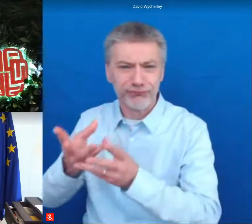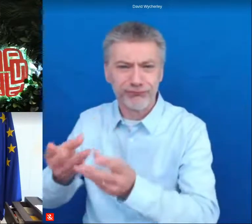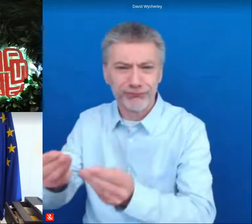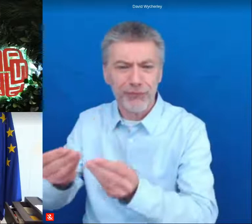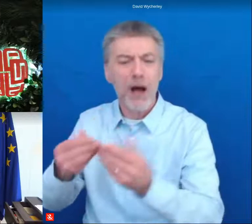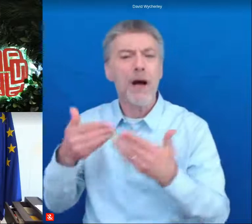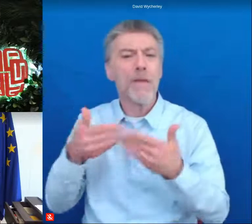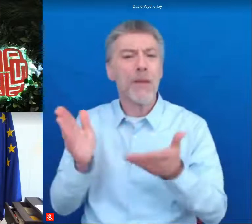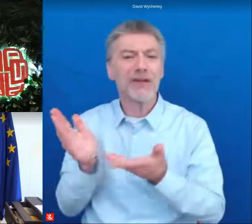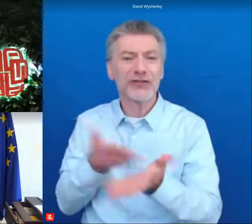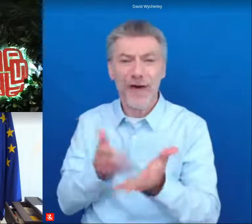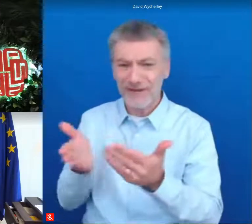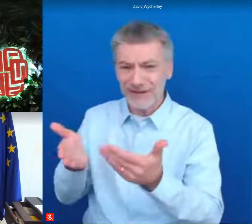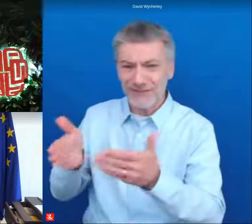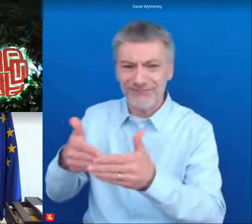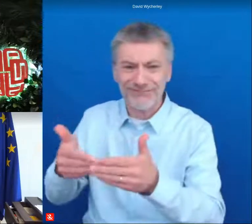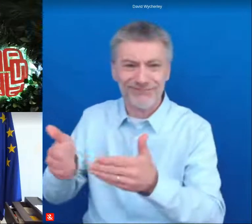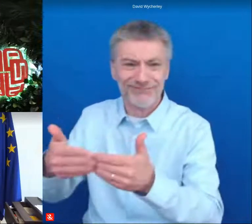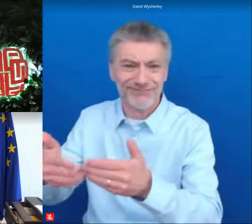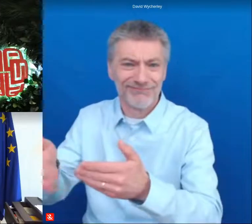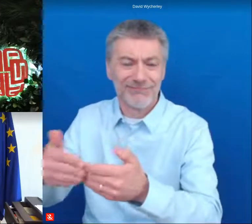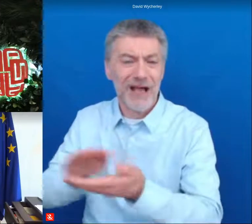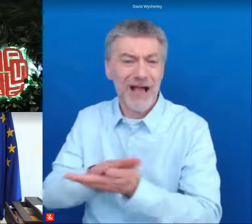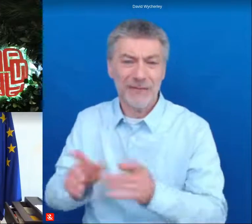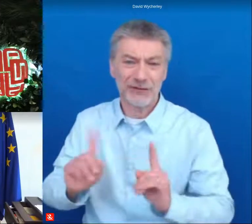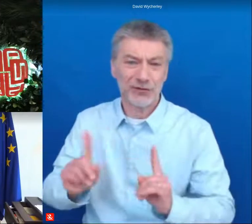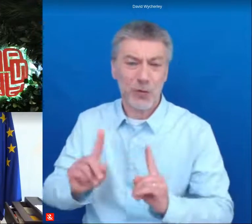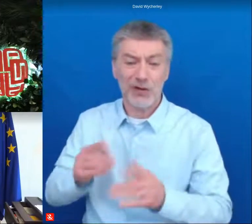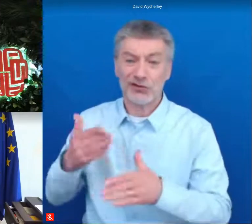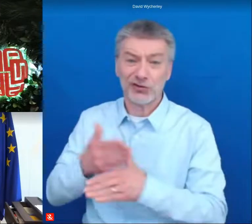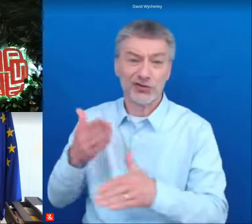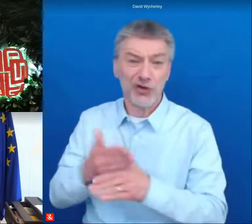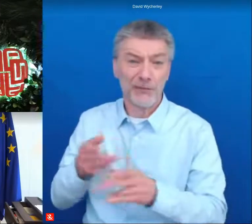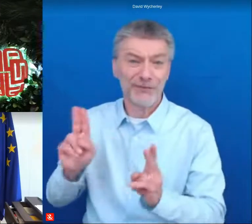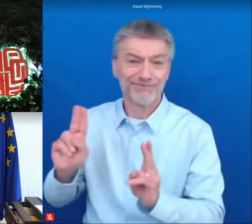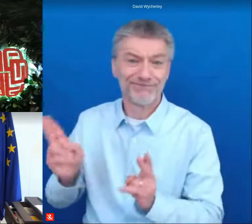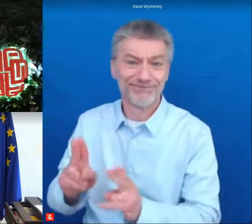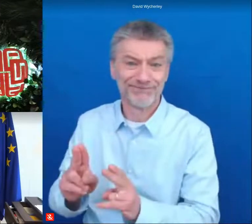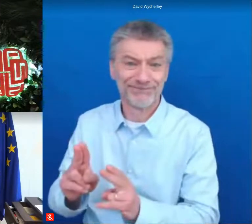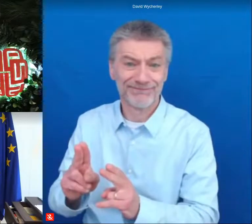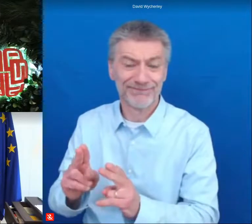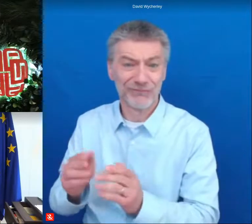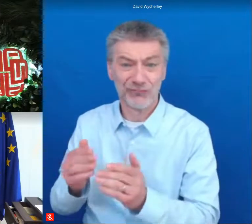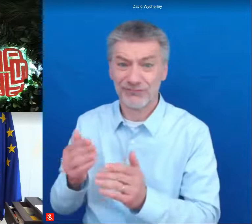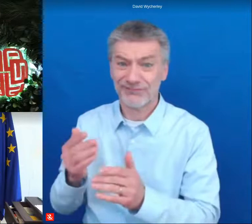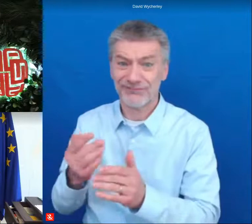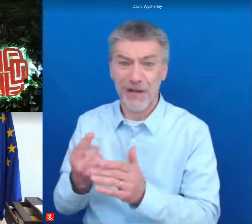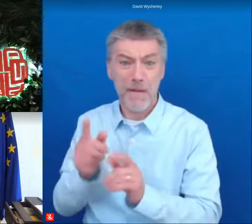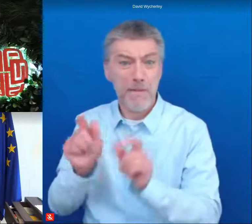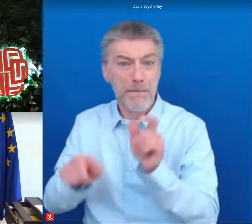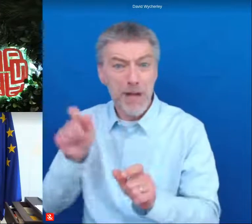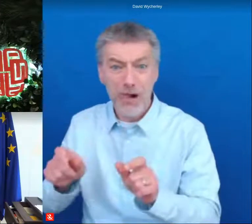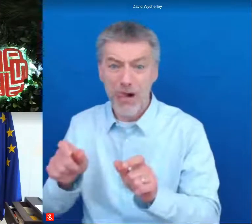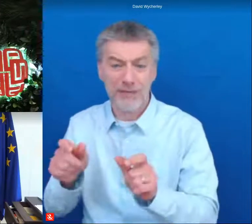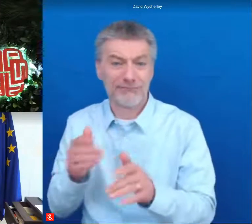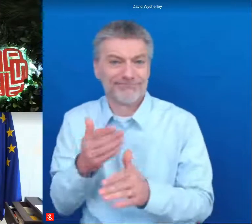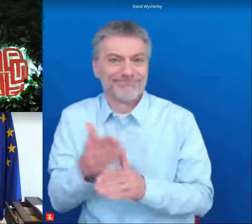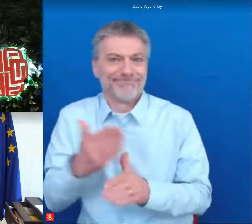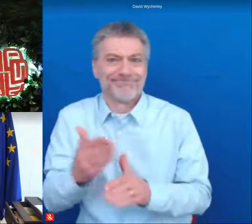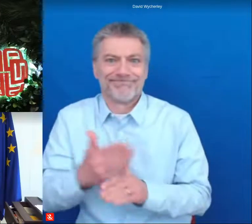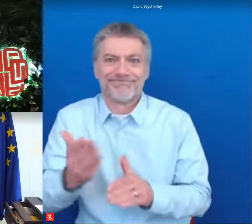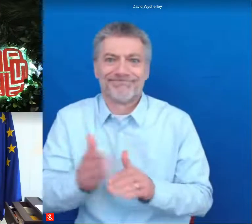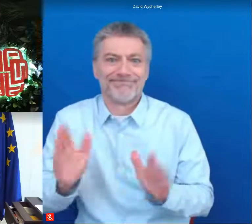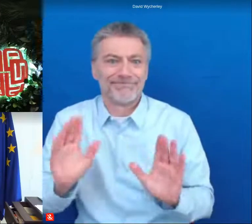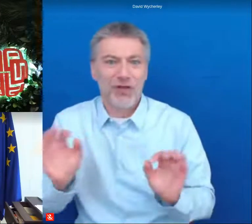so more jobs leave and more people with them these places come in many